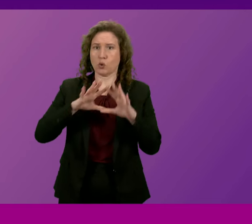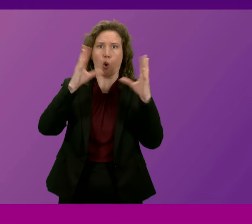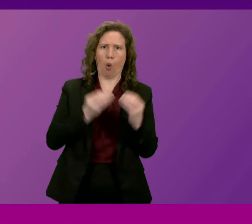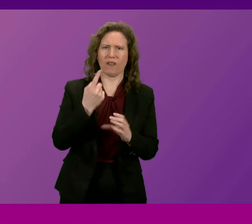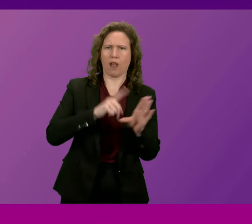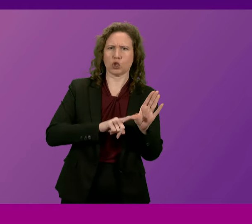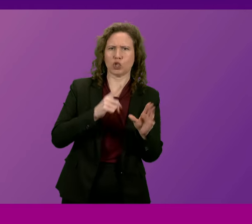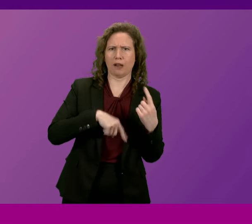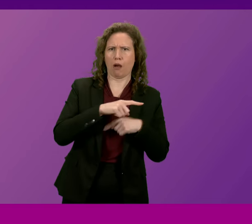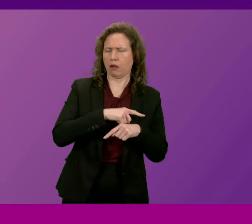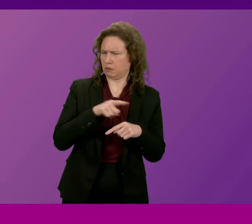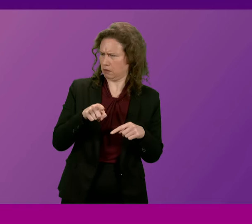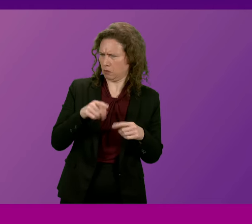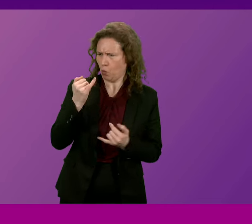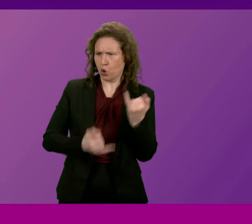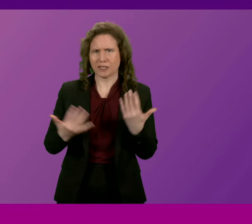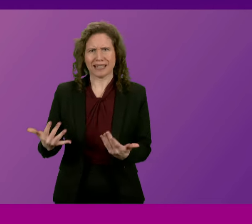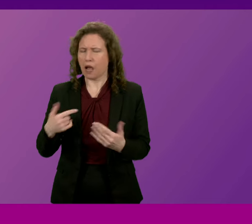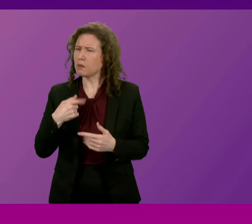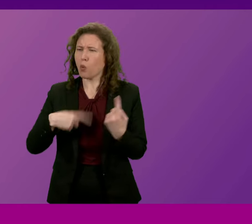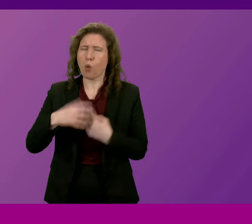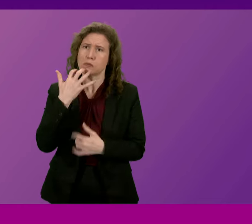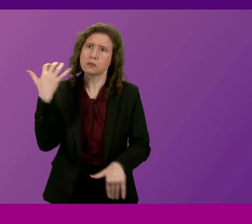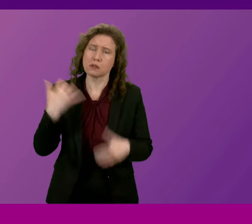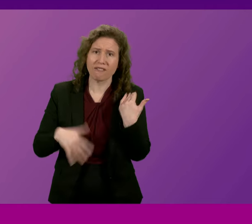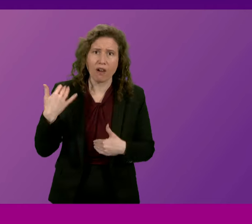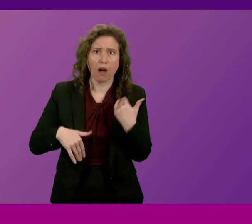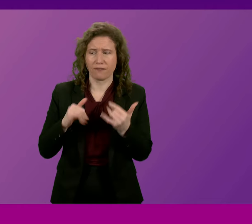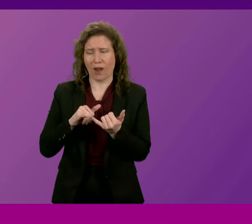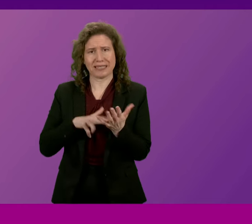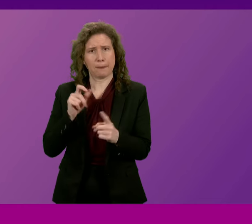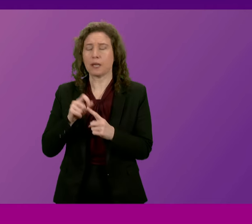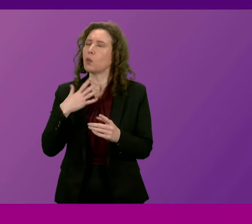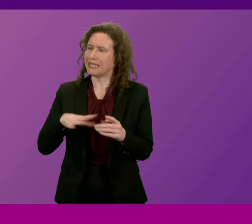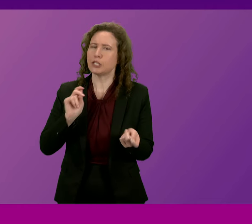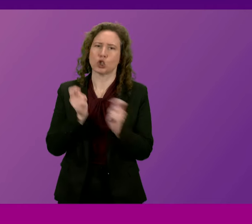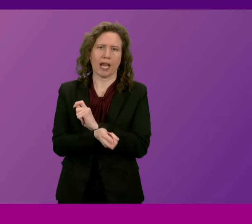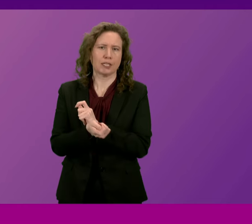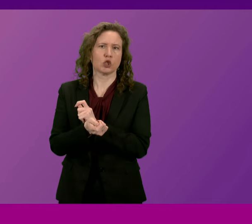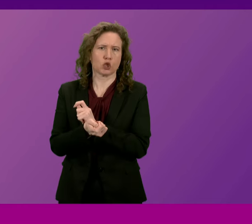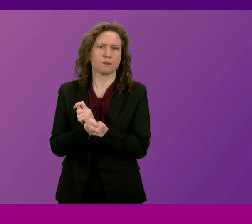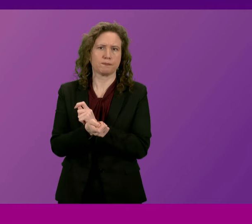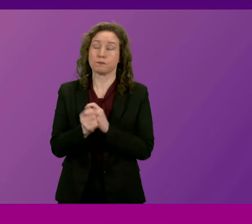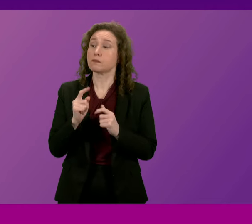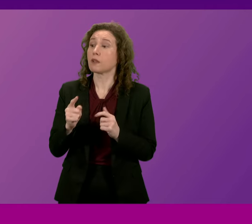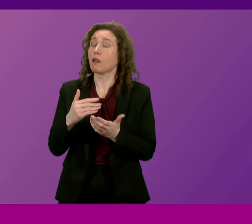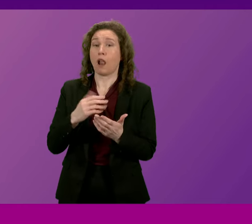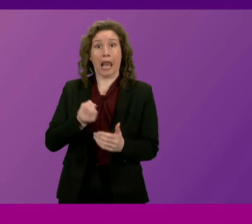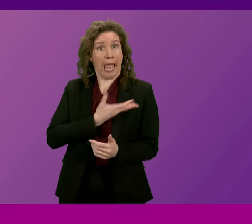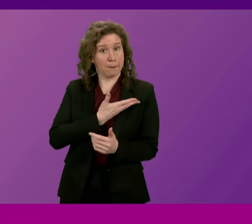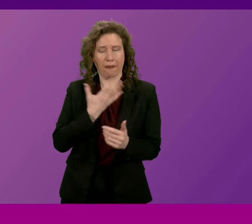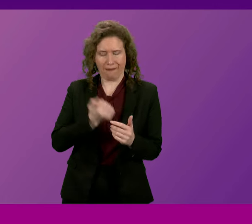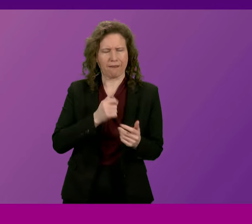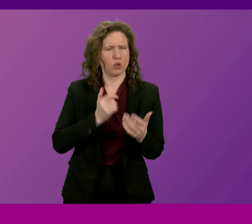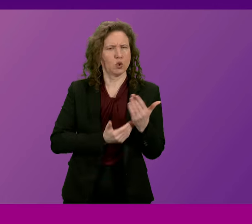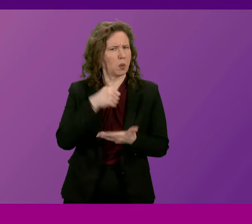Scots can't continue to pay the price of SNP incompetence. We do need a change of direction. And as part of Labour's transformative